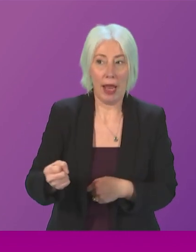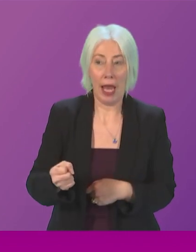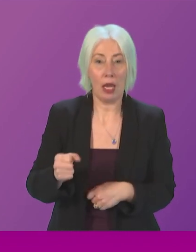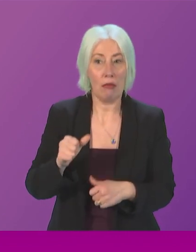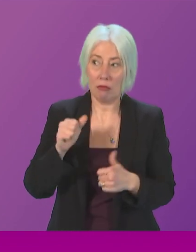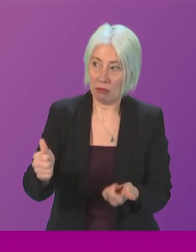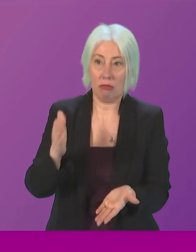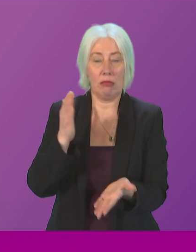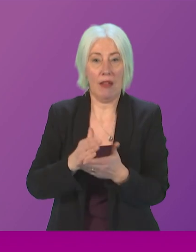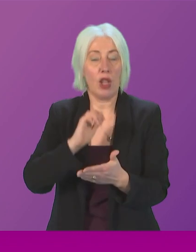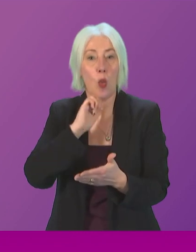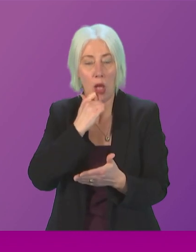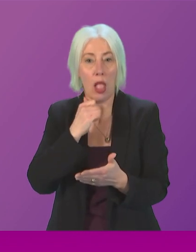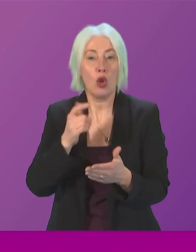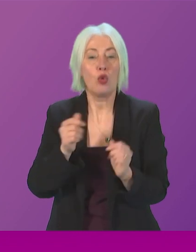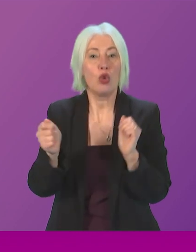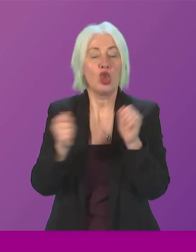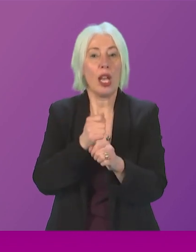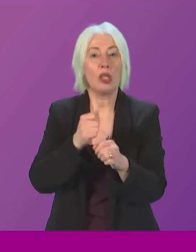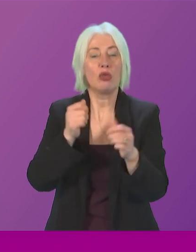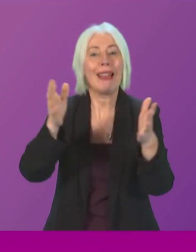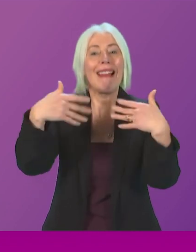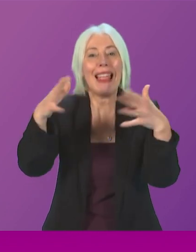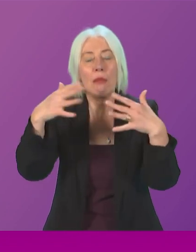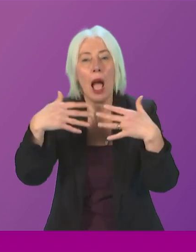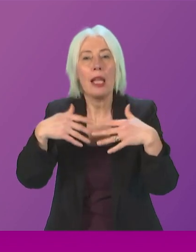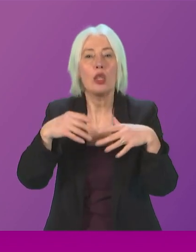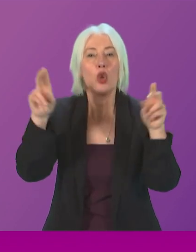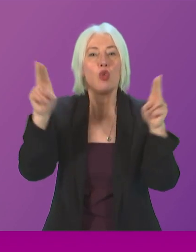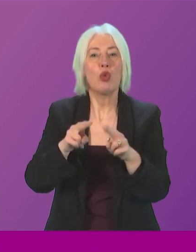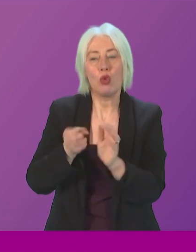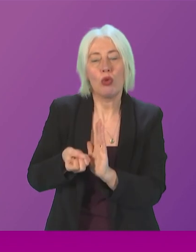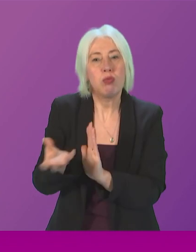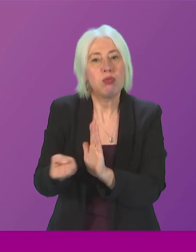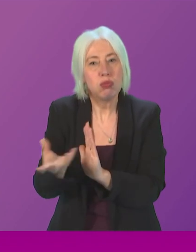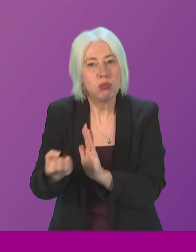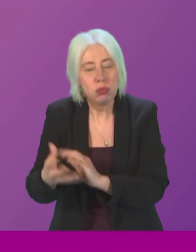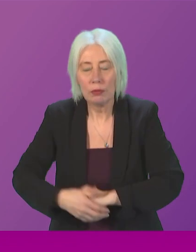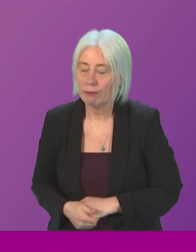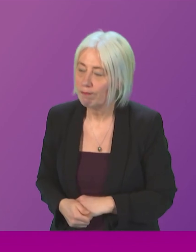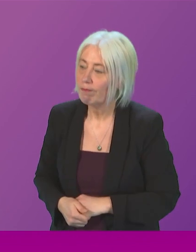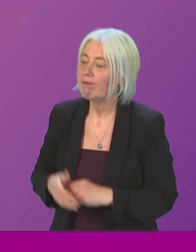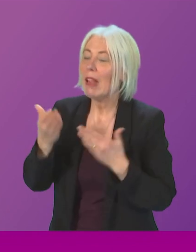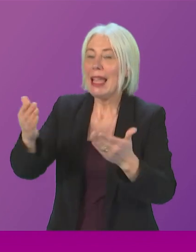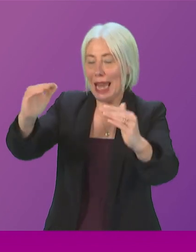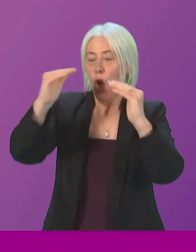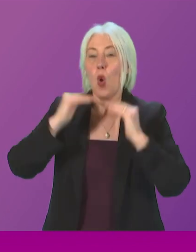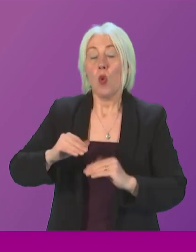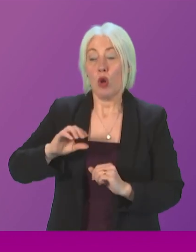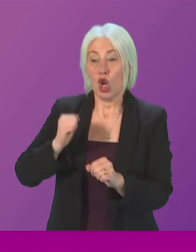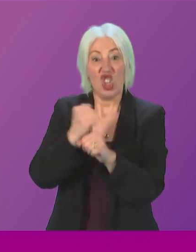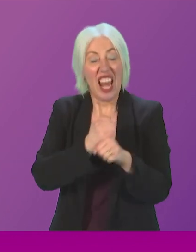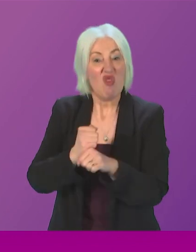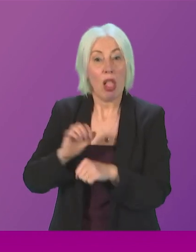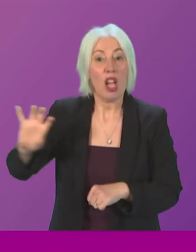make and will make to addressing climate change and cutting transport emissions thank you we move to general and constituency supplementaries and I call